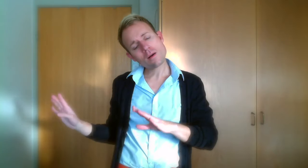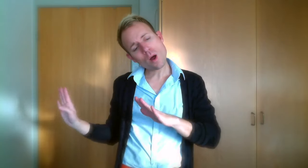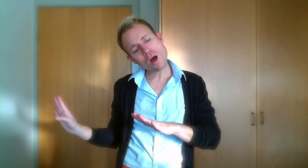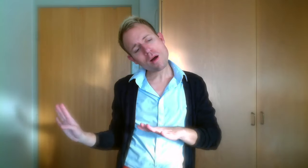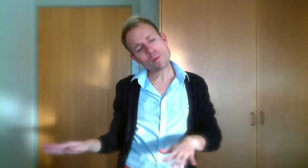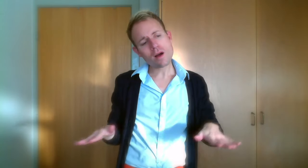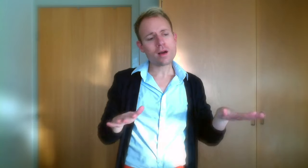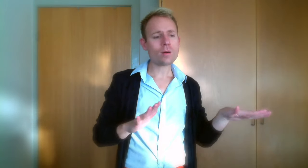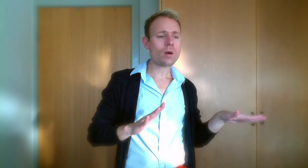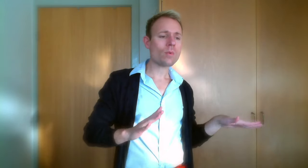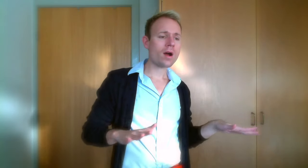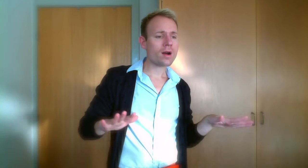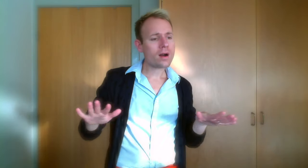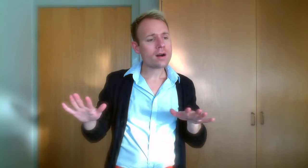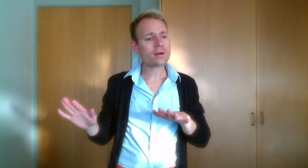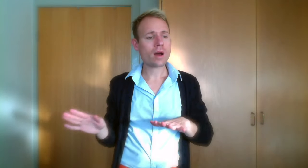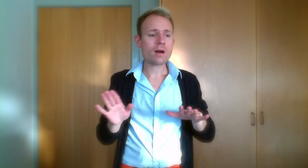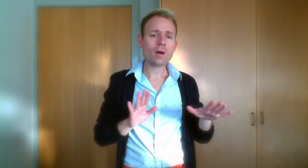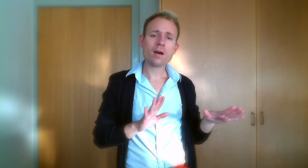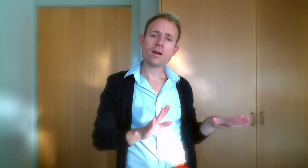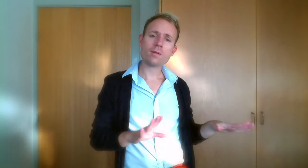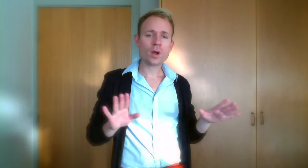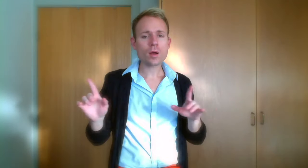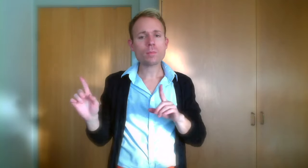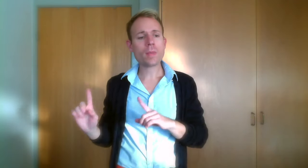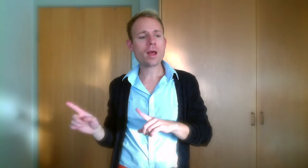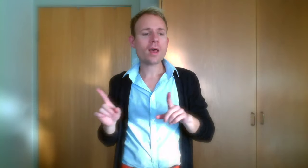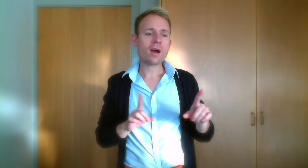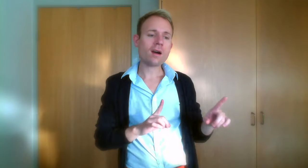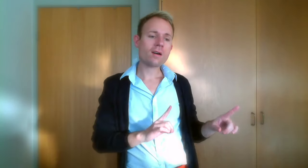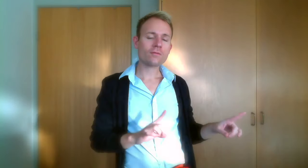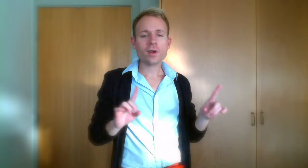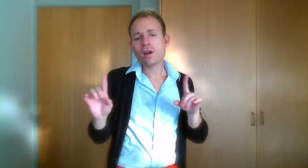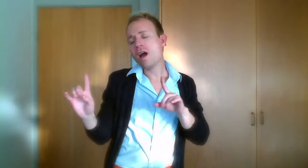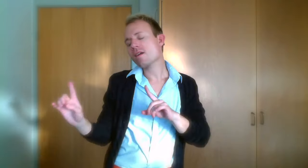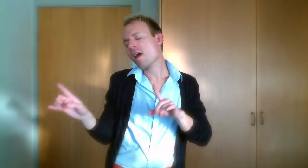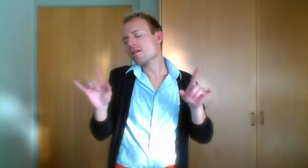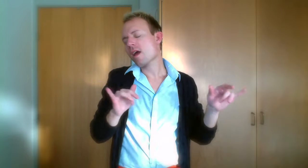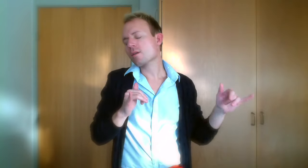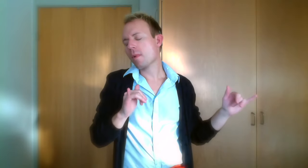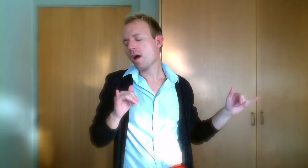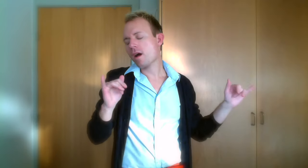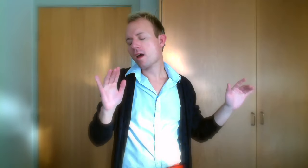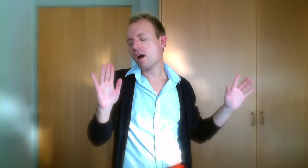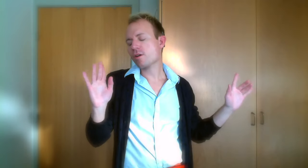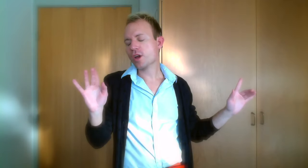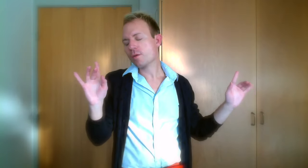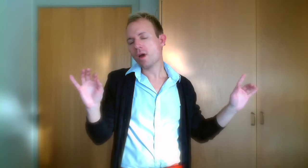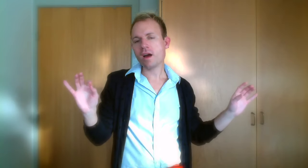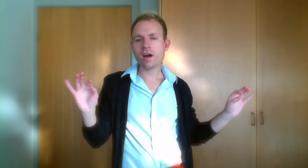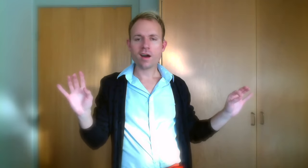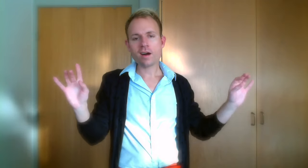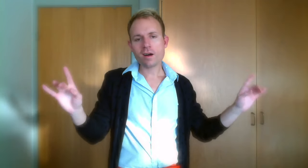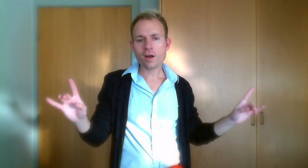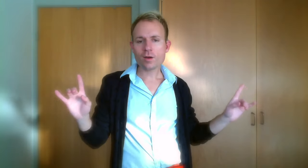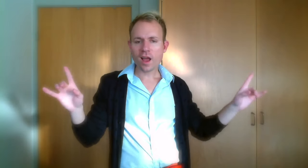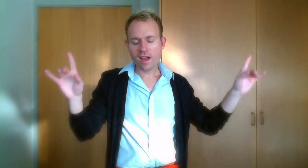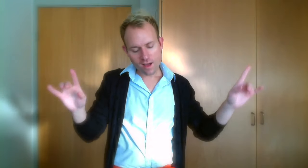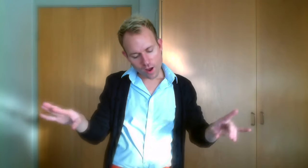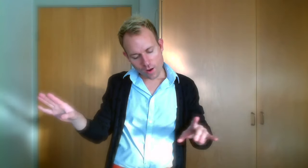Christmas night I you saw my name, better life be light I hope you saw my name saying, got to count my right Ain't even that the